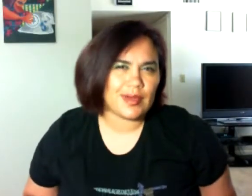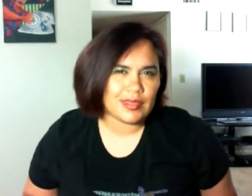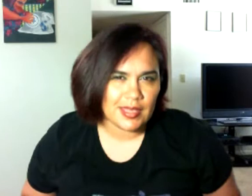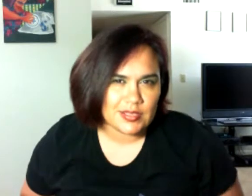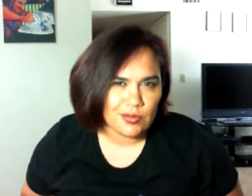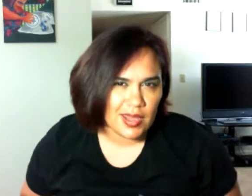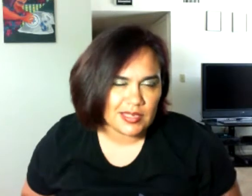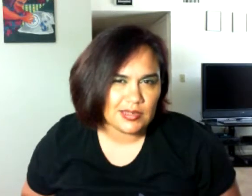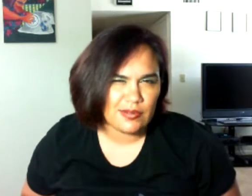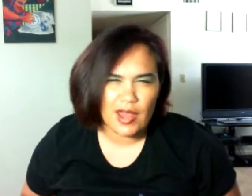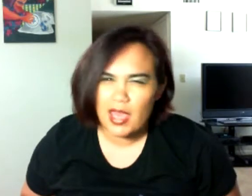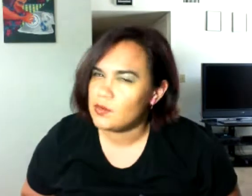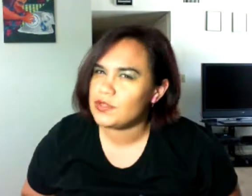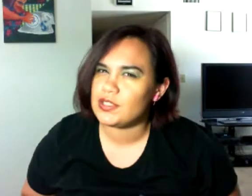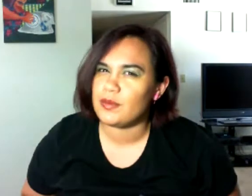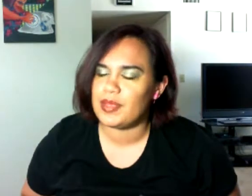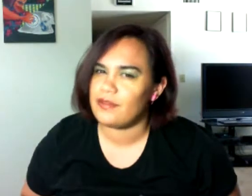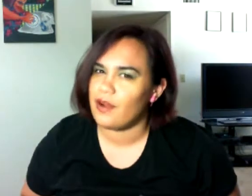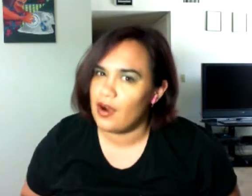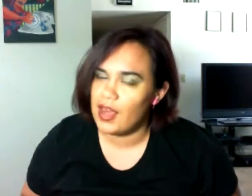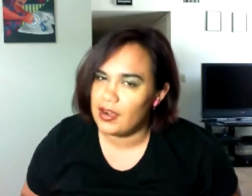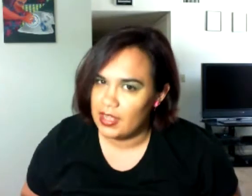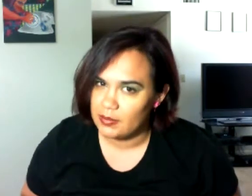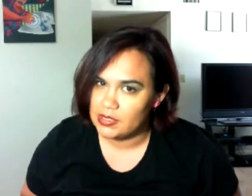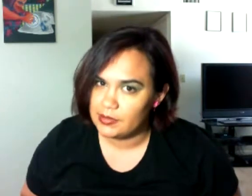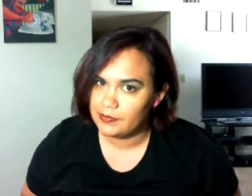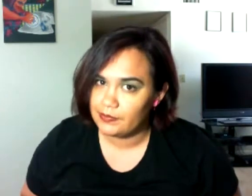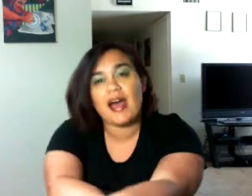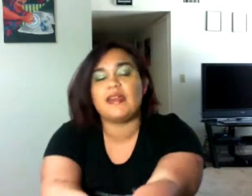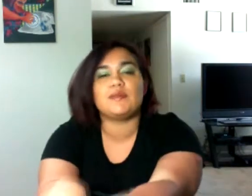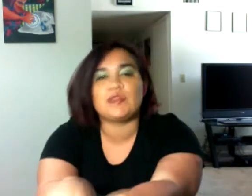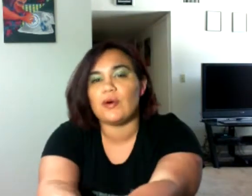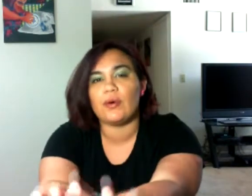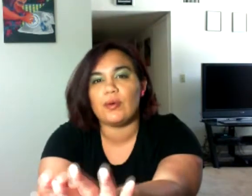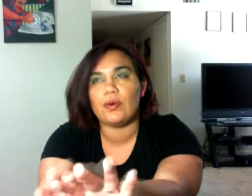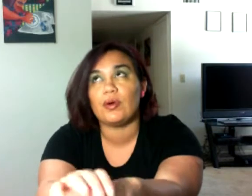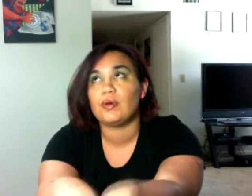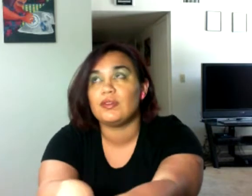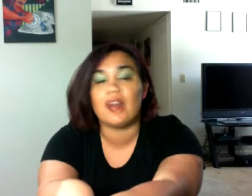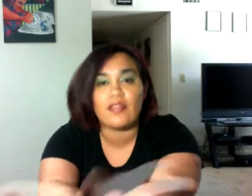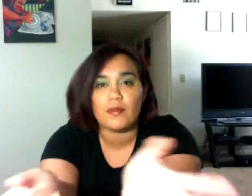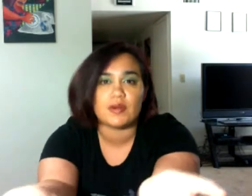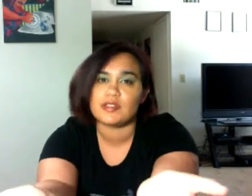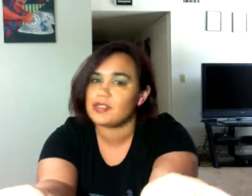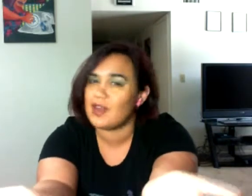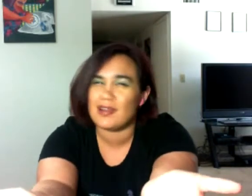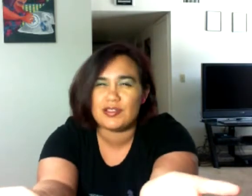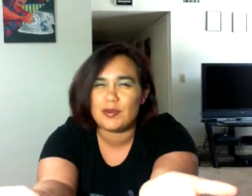think it's right for animals to compete for our entertainment. I am so not the person to talk to about